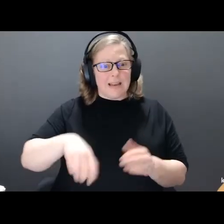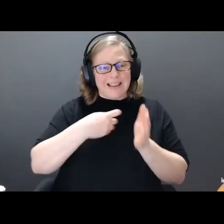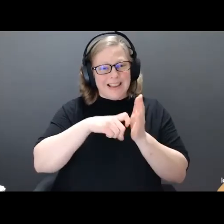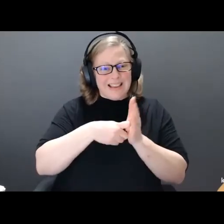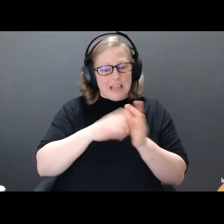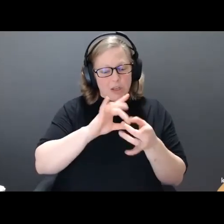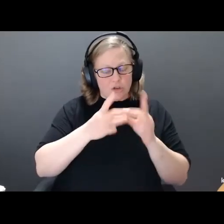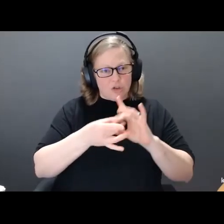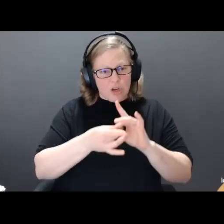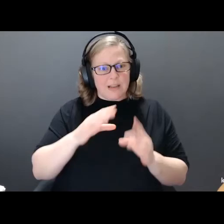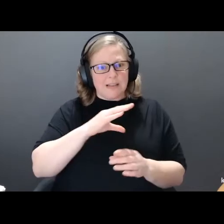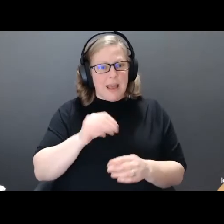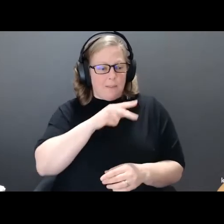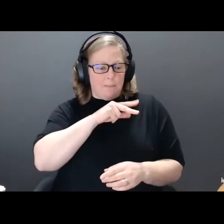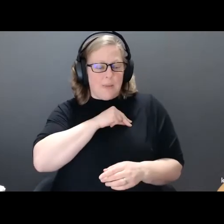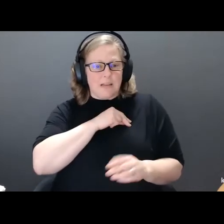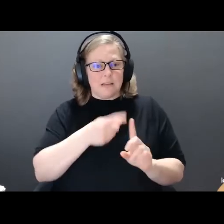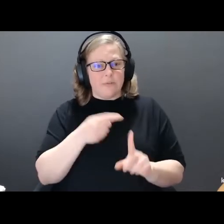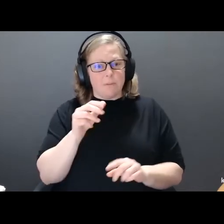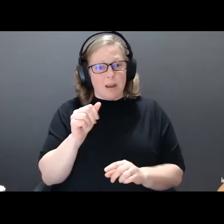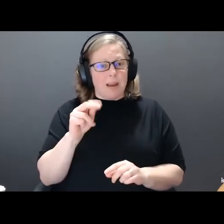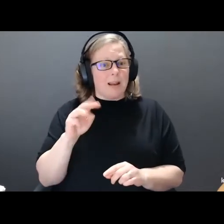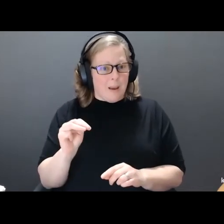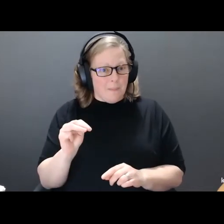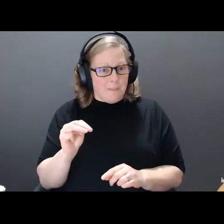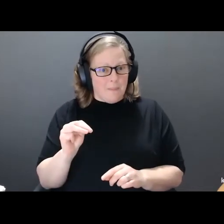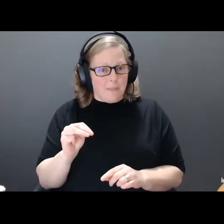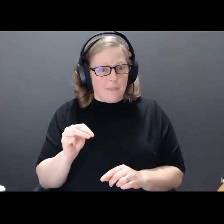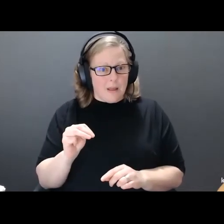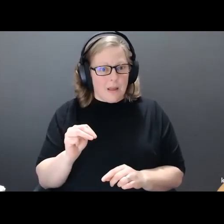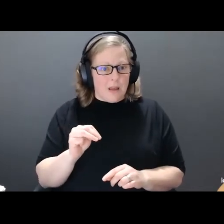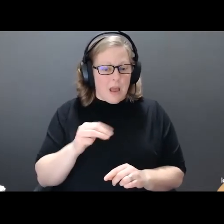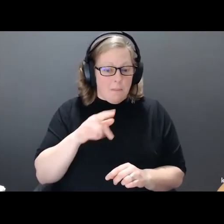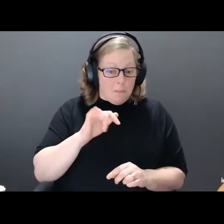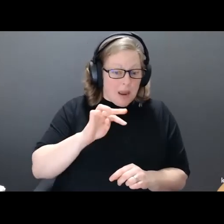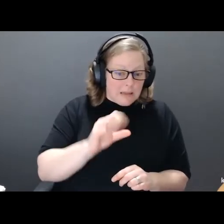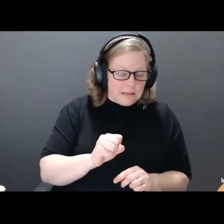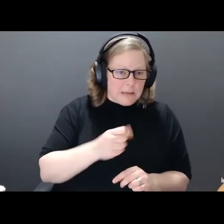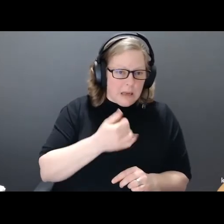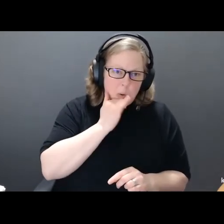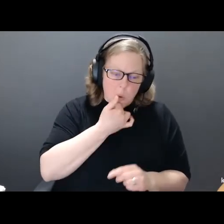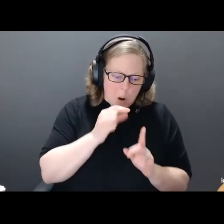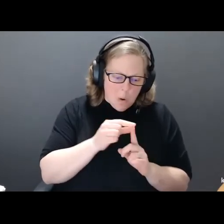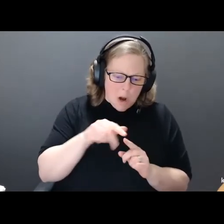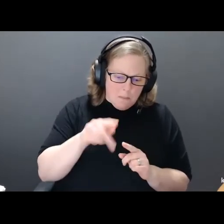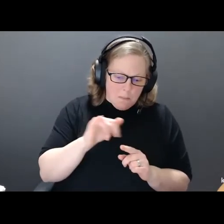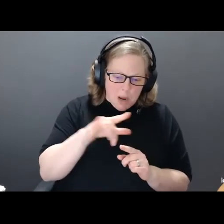Accessibility Network. Um, no, we don't have any pills available. Um,